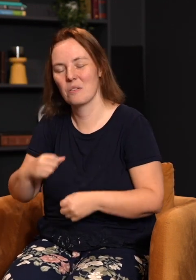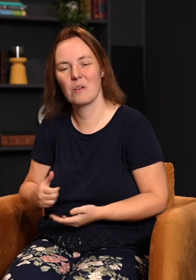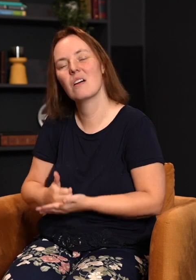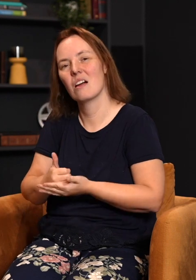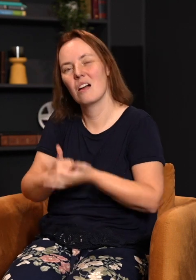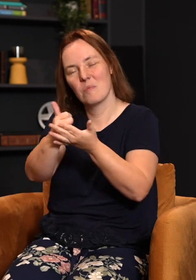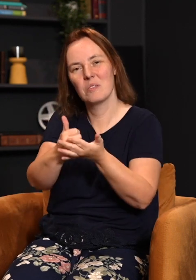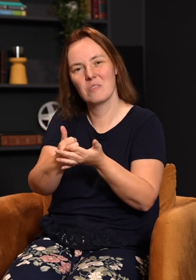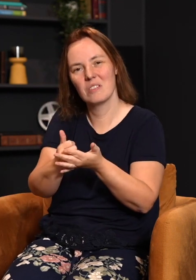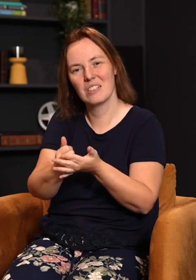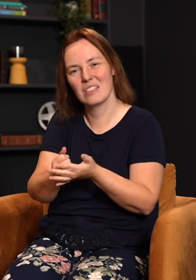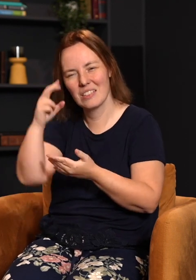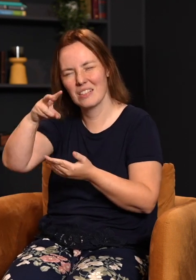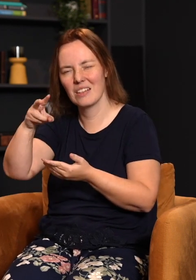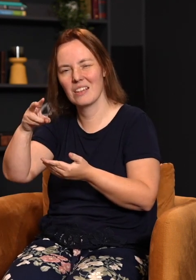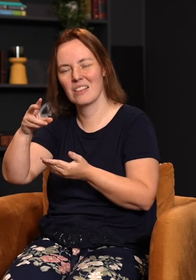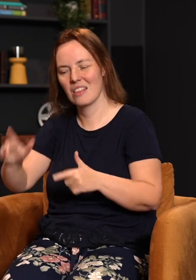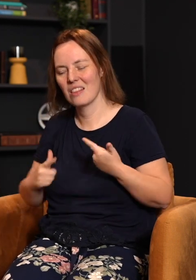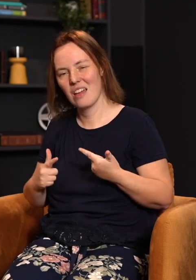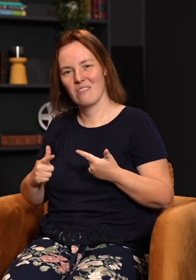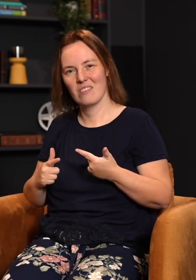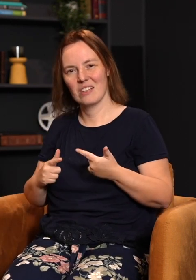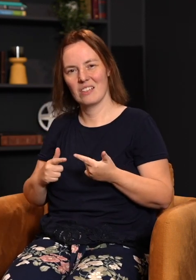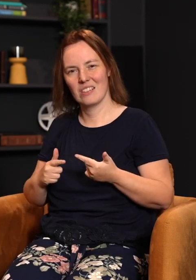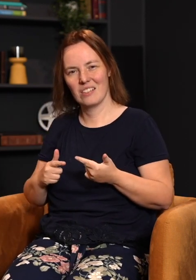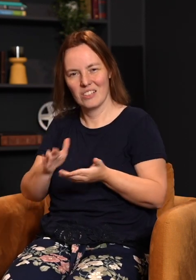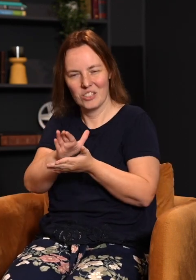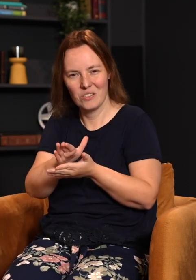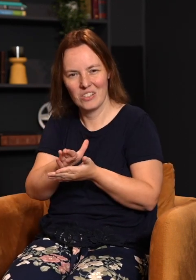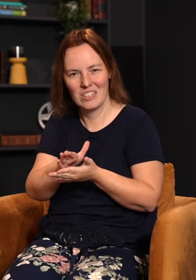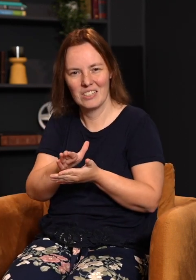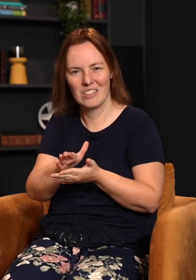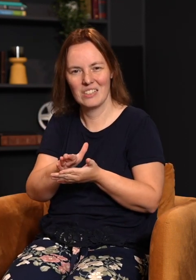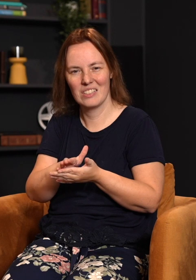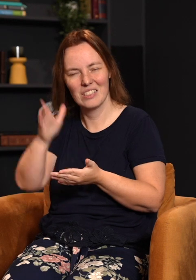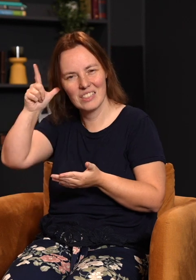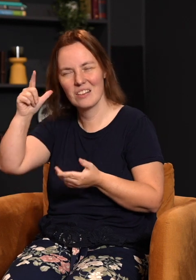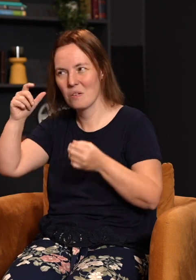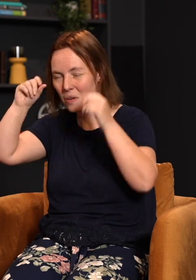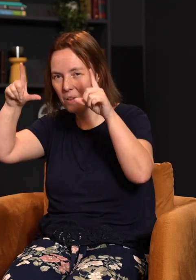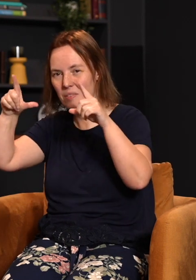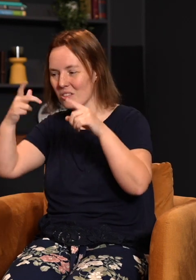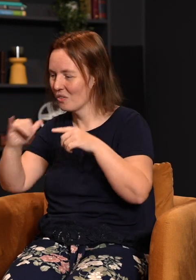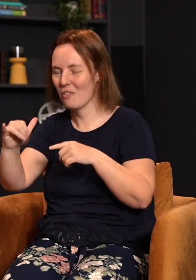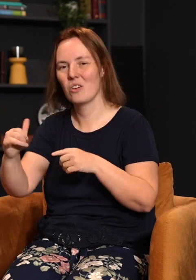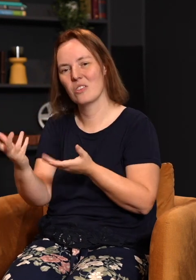from a doctor. Maybe it's a car accident. Whatever it may be, and God will say, I spared you. Listen, wake up. There's an eternity waiting